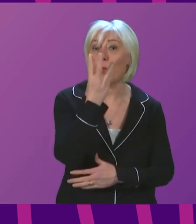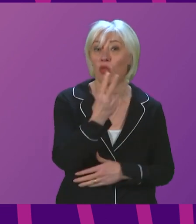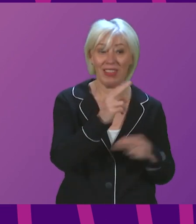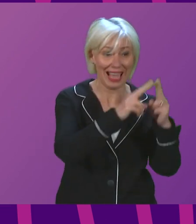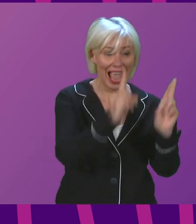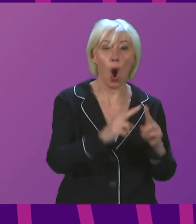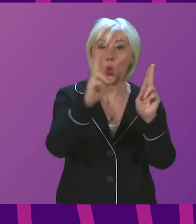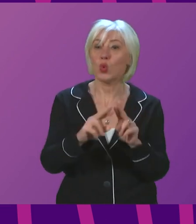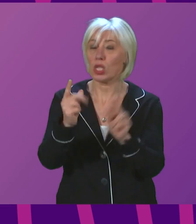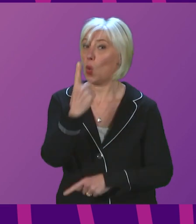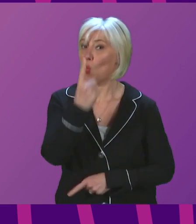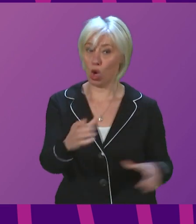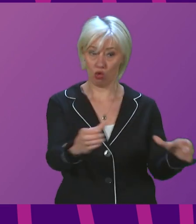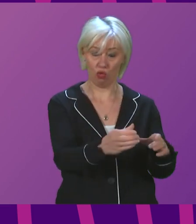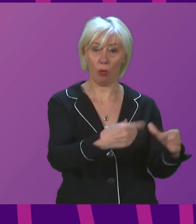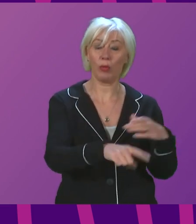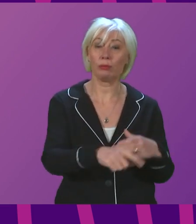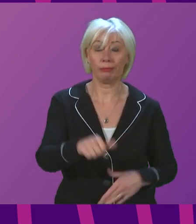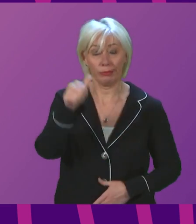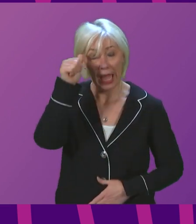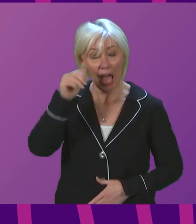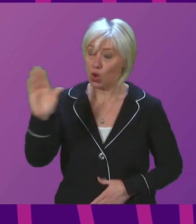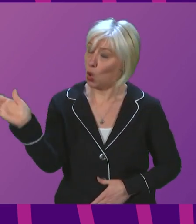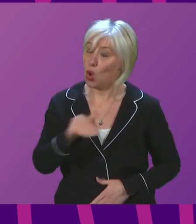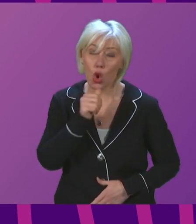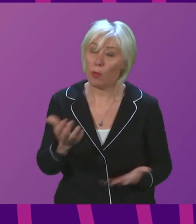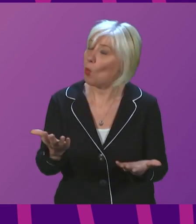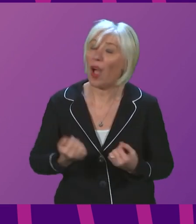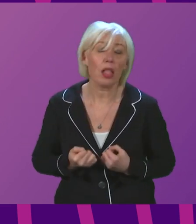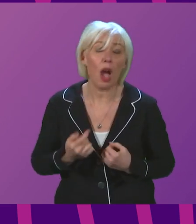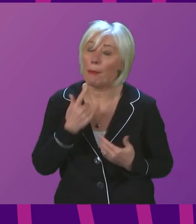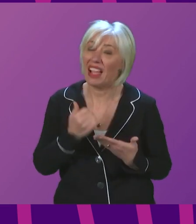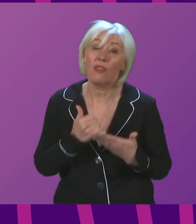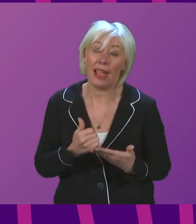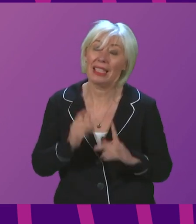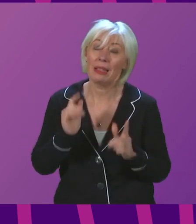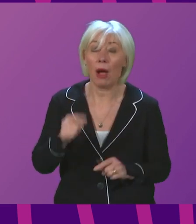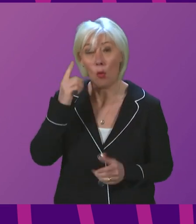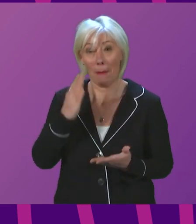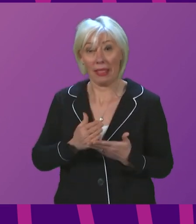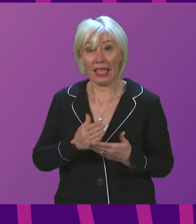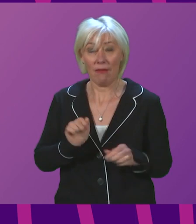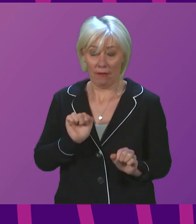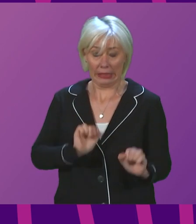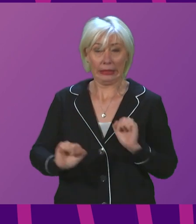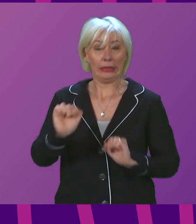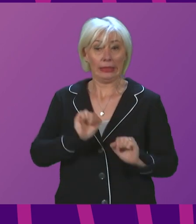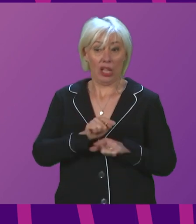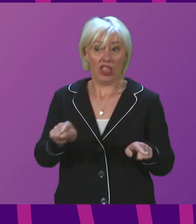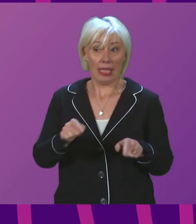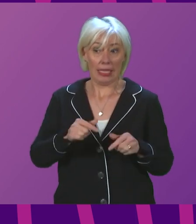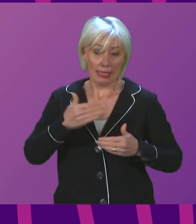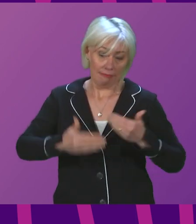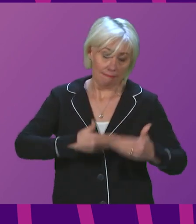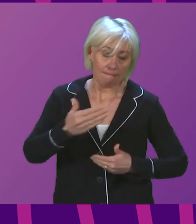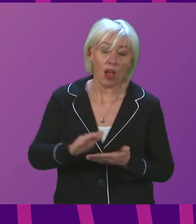President officer, I know how unwelcome this will be for everyone, but we believe these precautionary steps will help us navigate